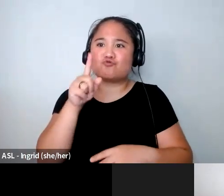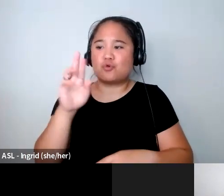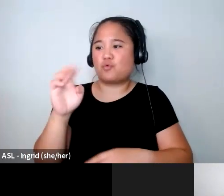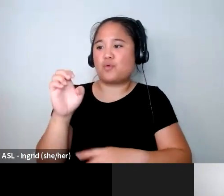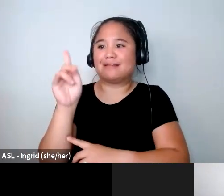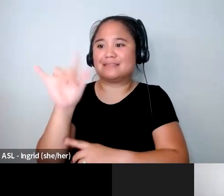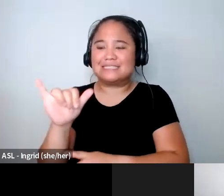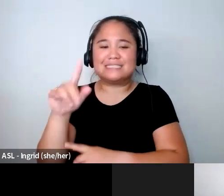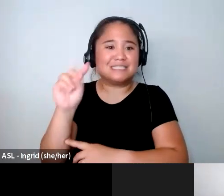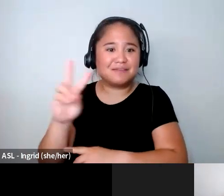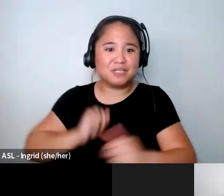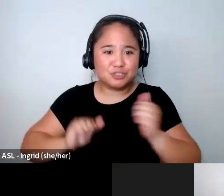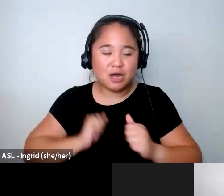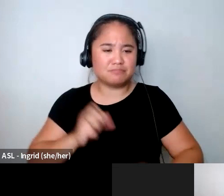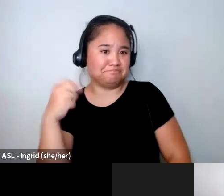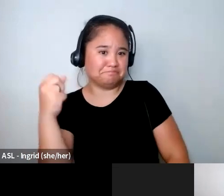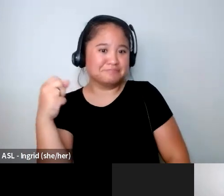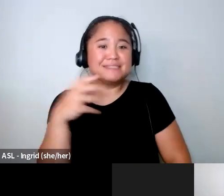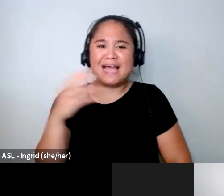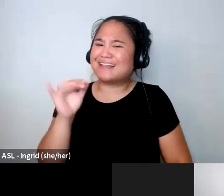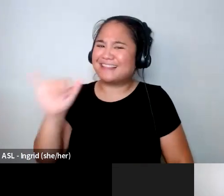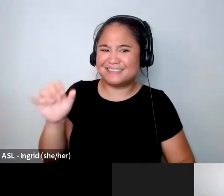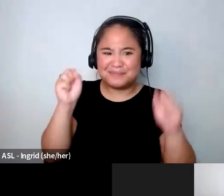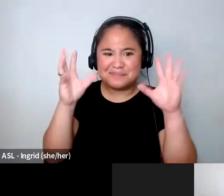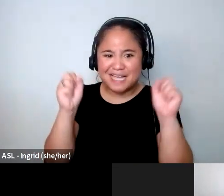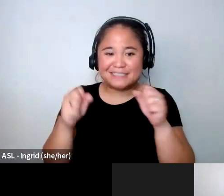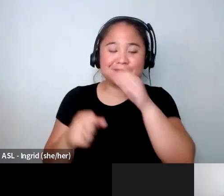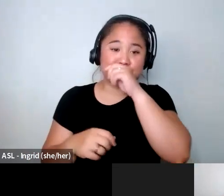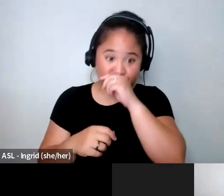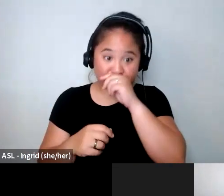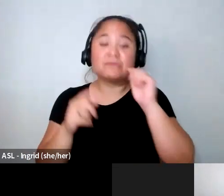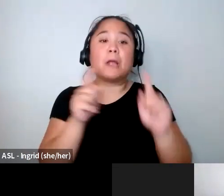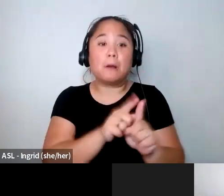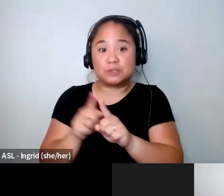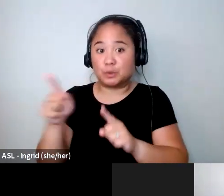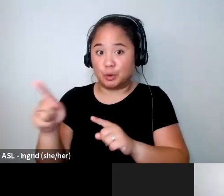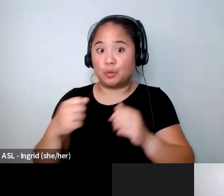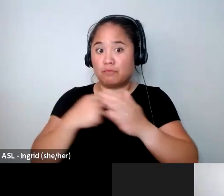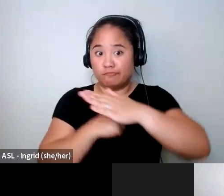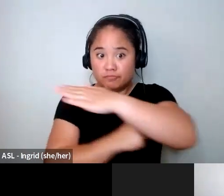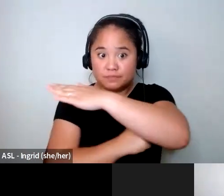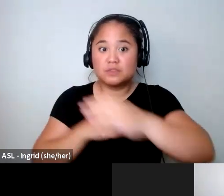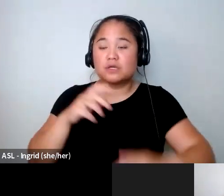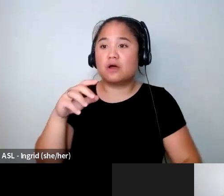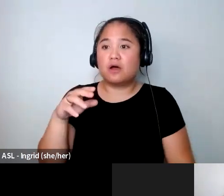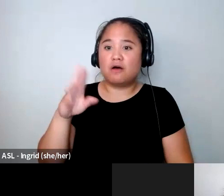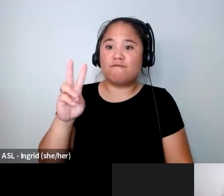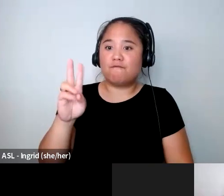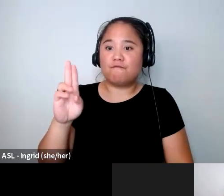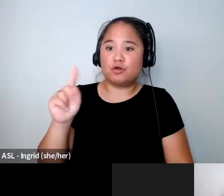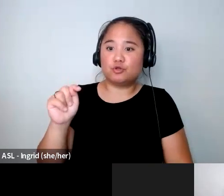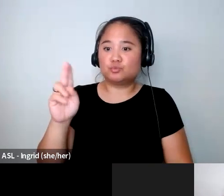yeah I mean it's amazing and you also founded Voloupe 2 magazine which